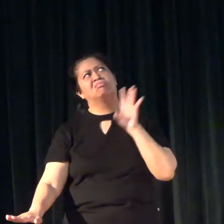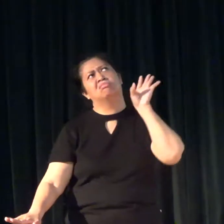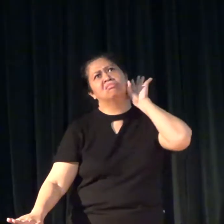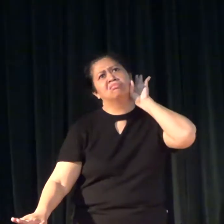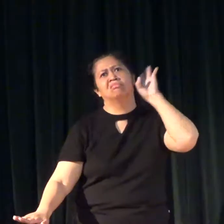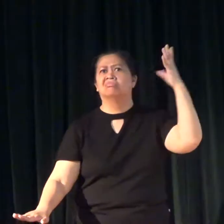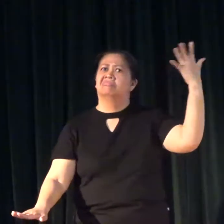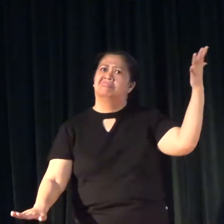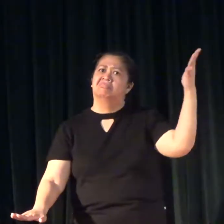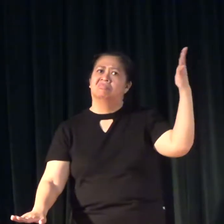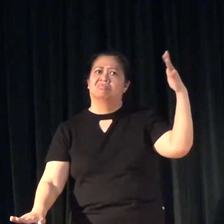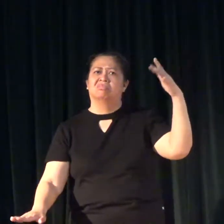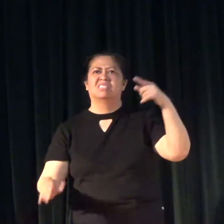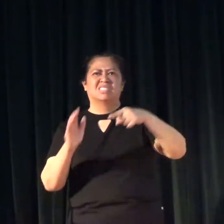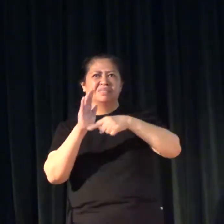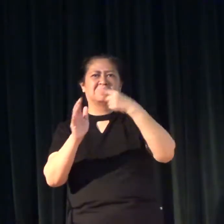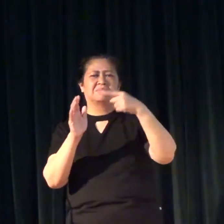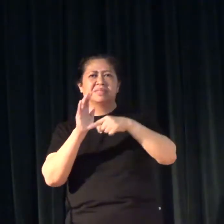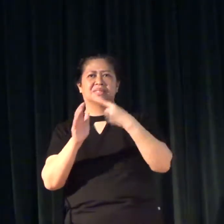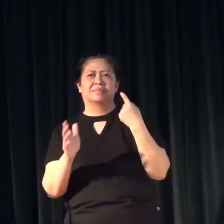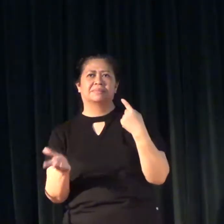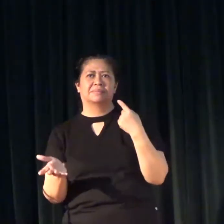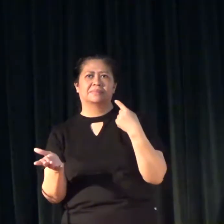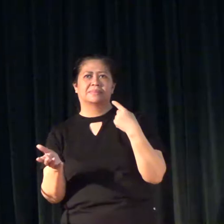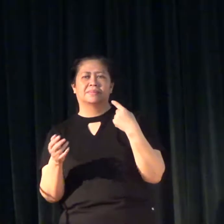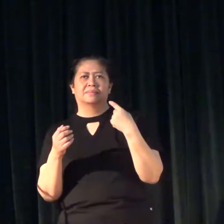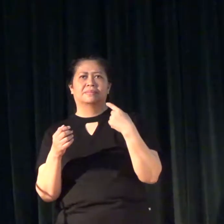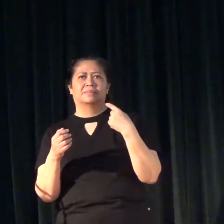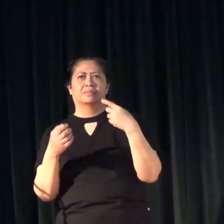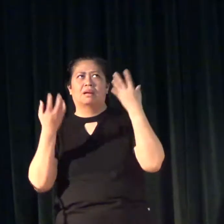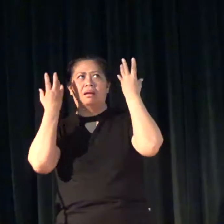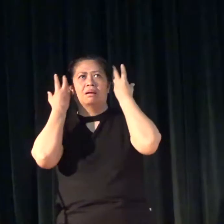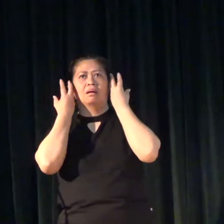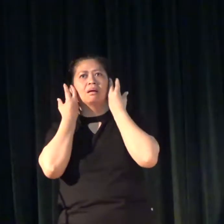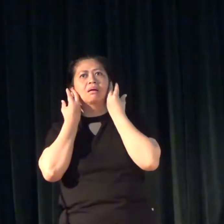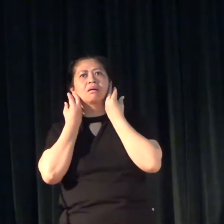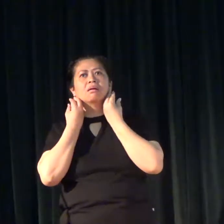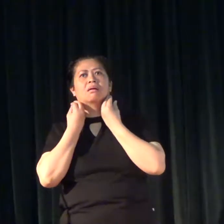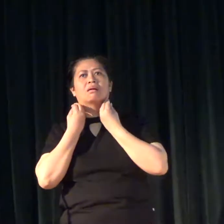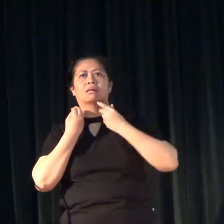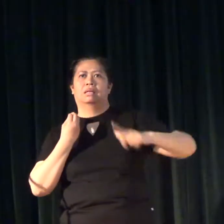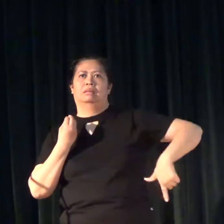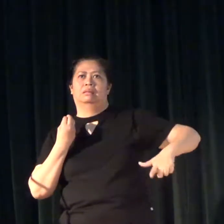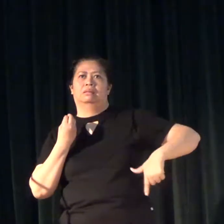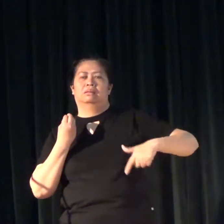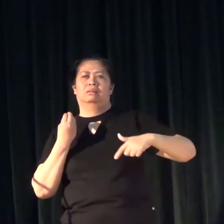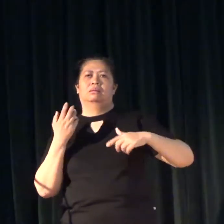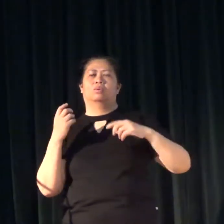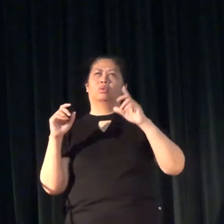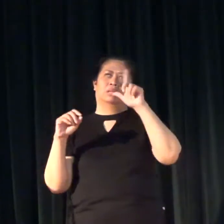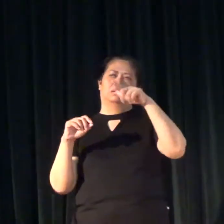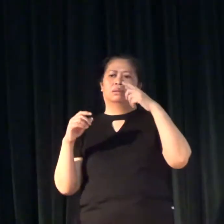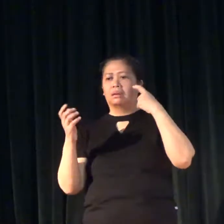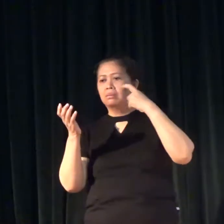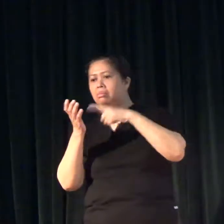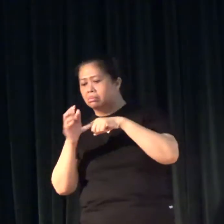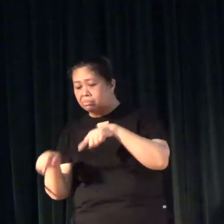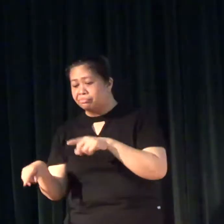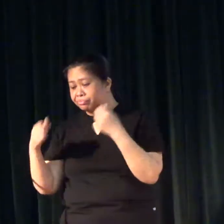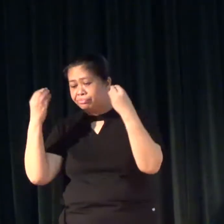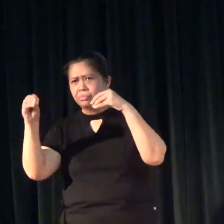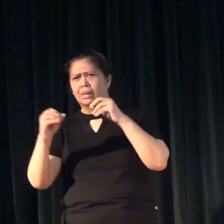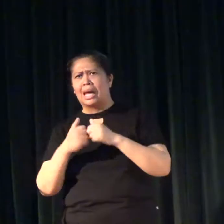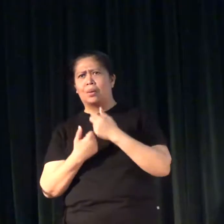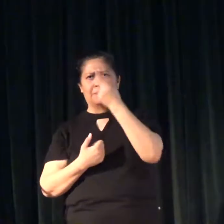hear them, and many times hearing loss is detected late, and so because it's detected late,